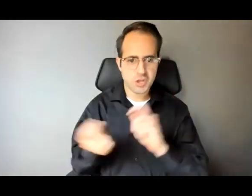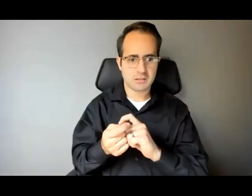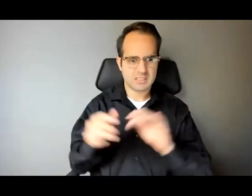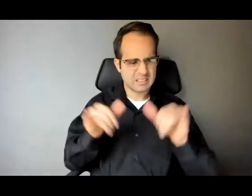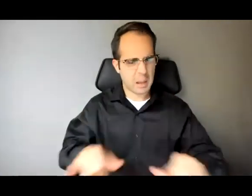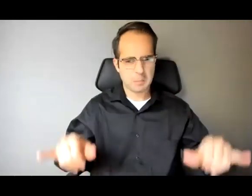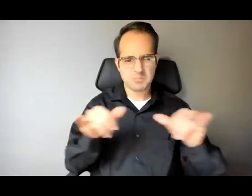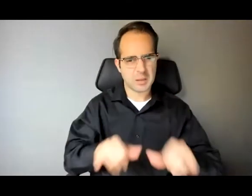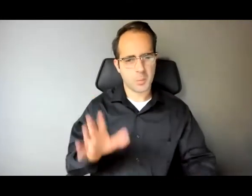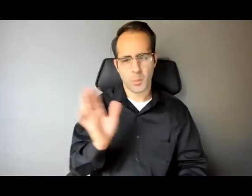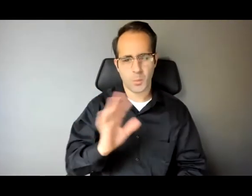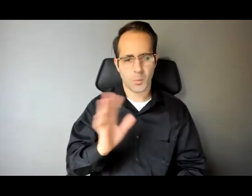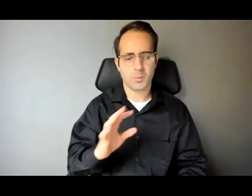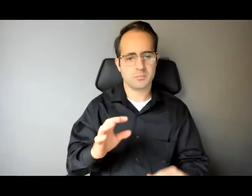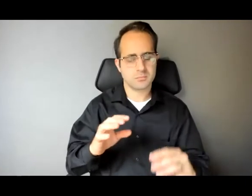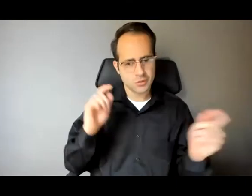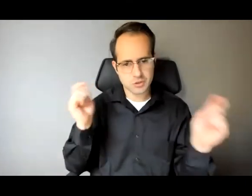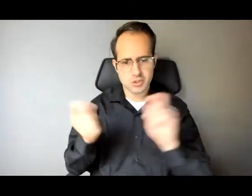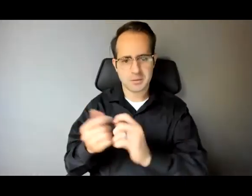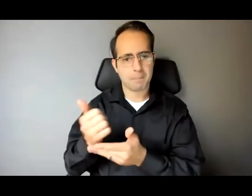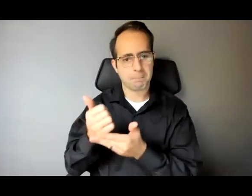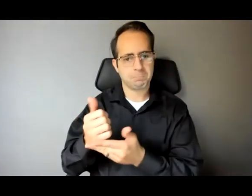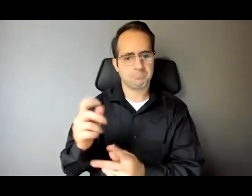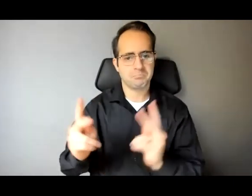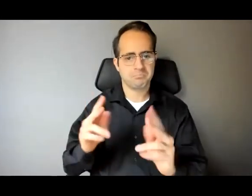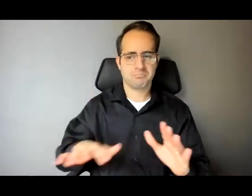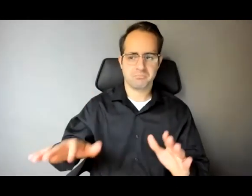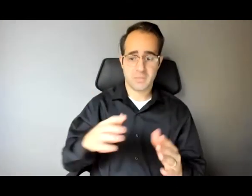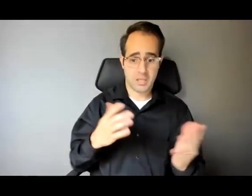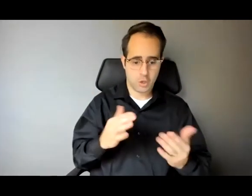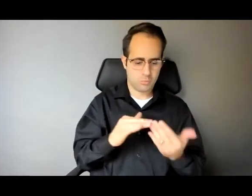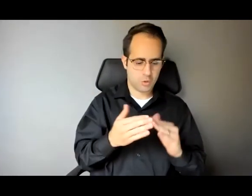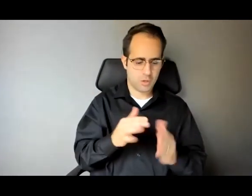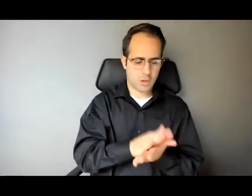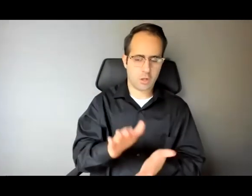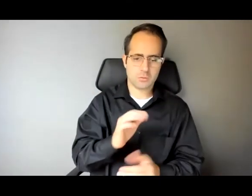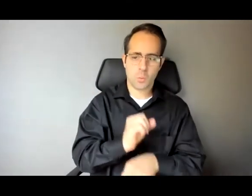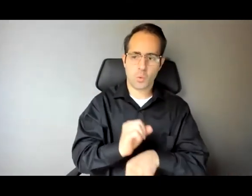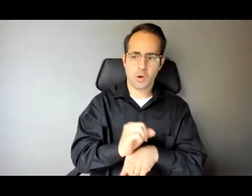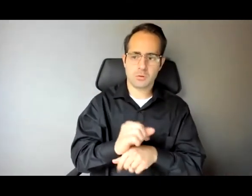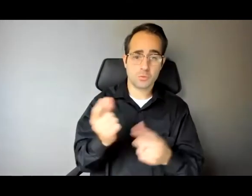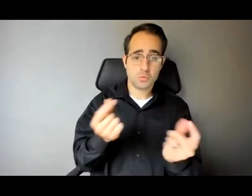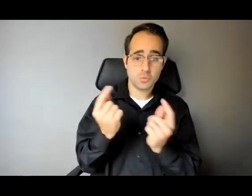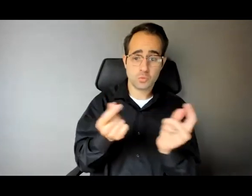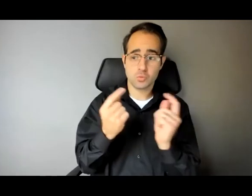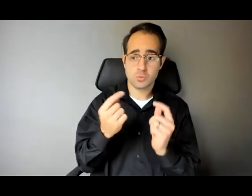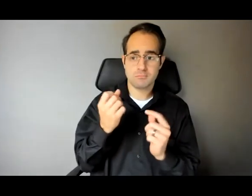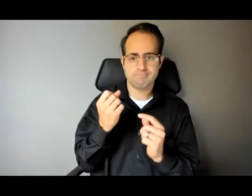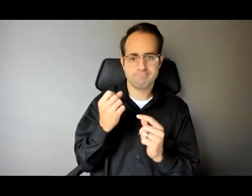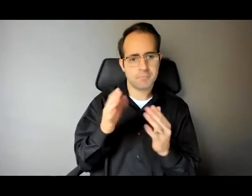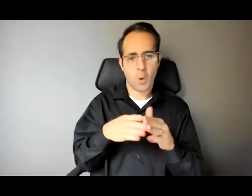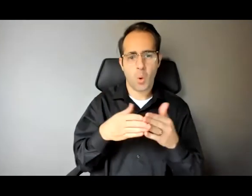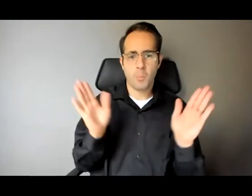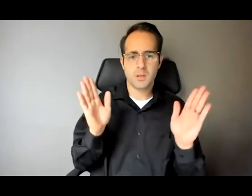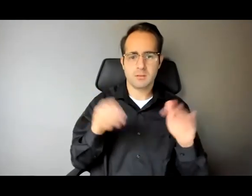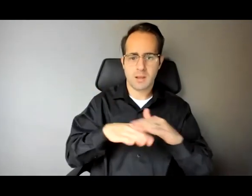it's also about changing the narrative in community colleges and the work that we do here community colleges are open access institutions right